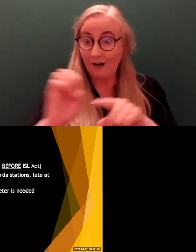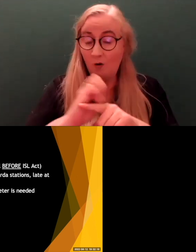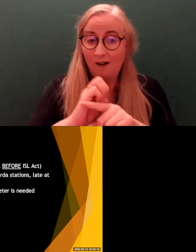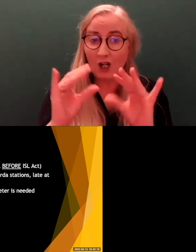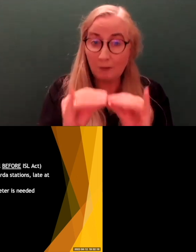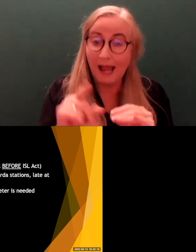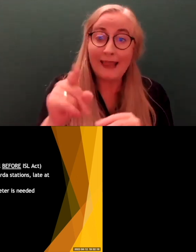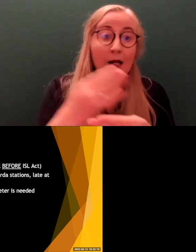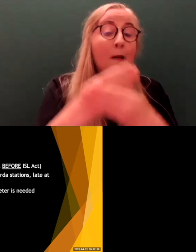problem.